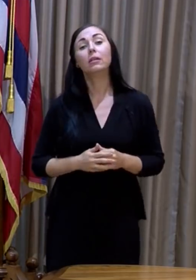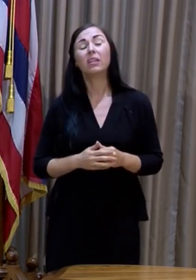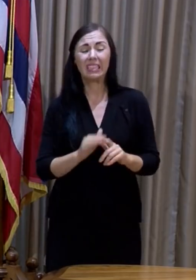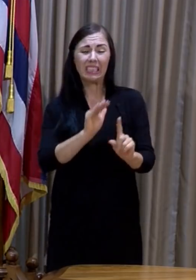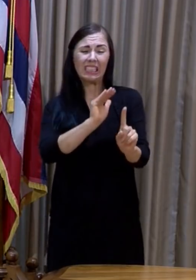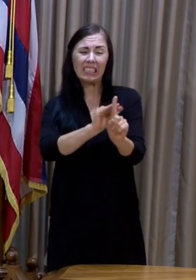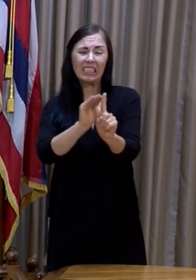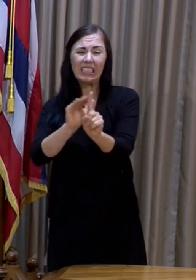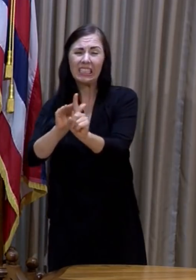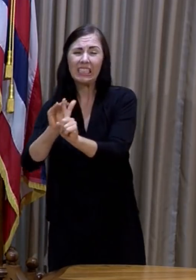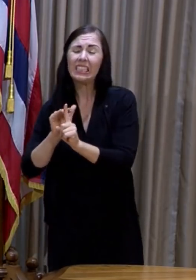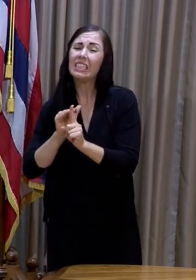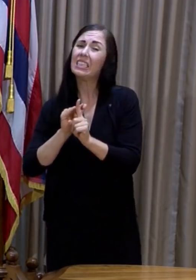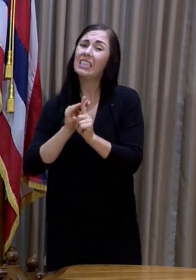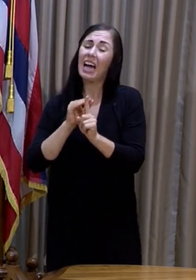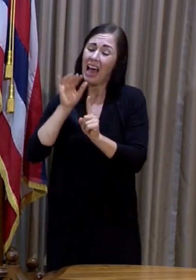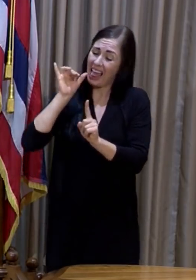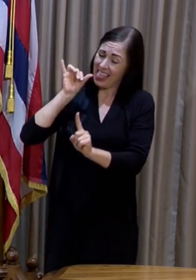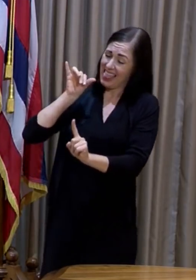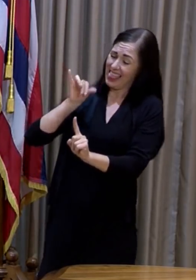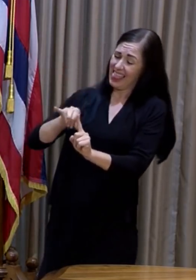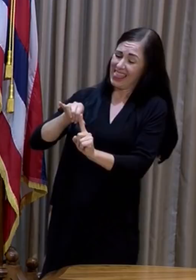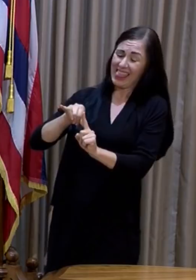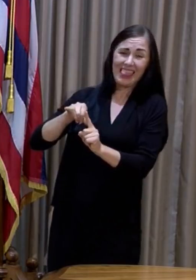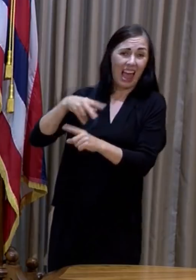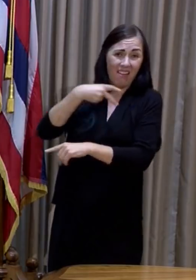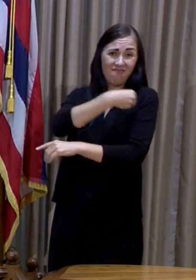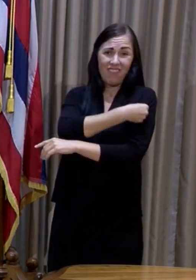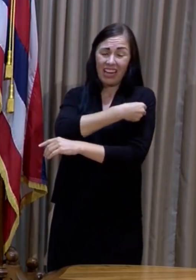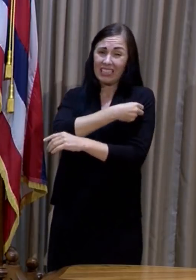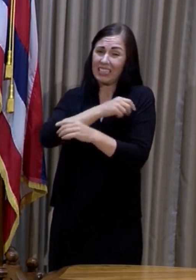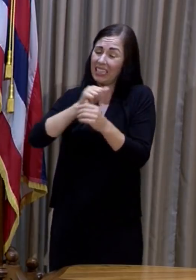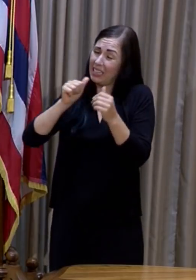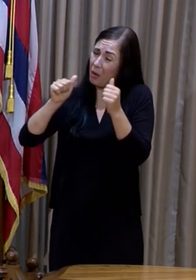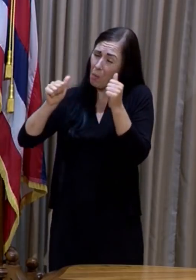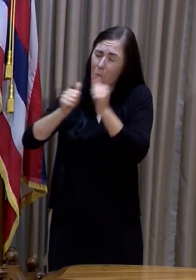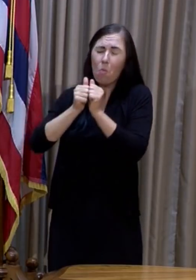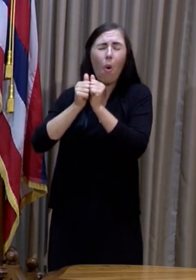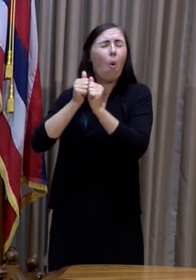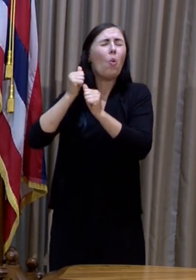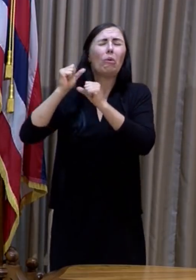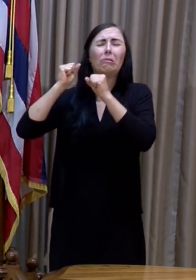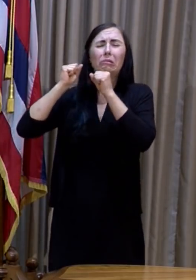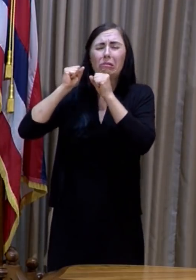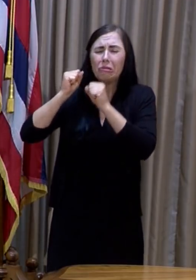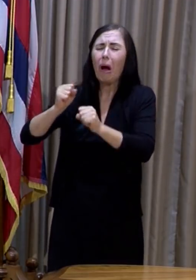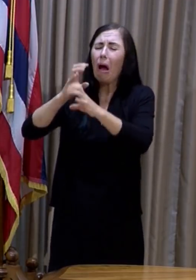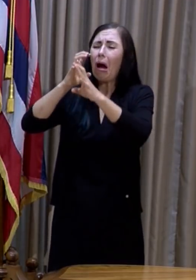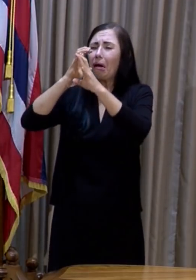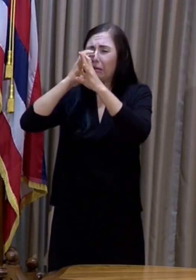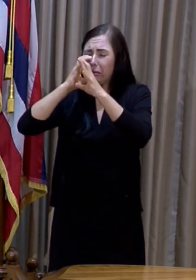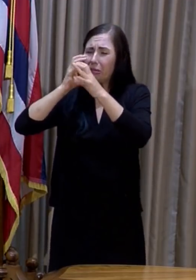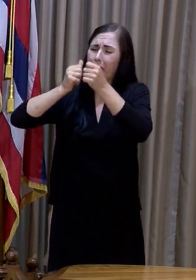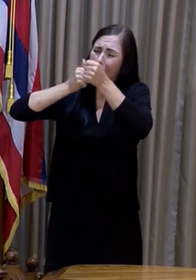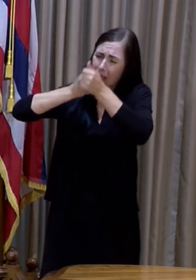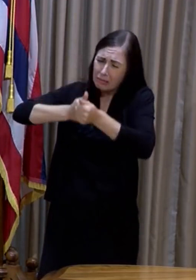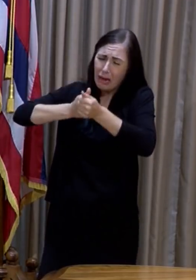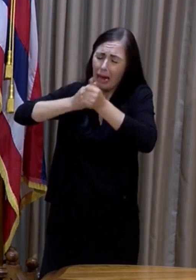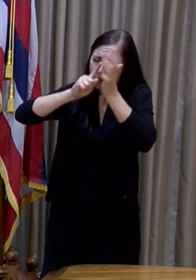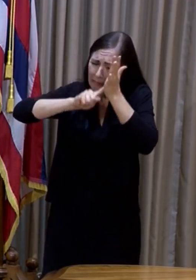the most studied, scrutinized, tracked vaccine in the history of mankind.